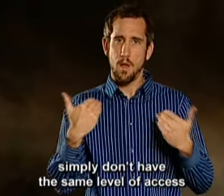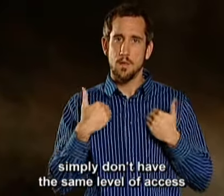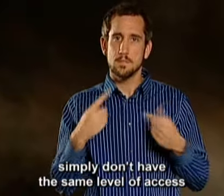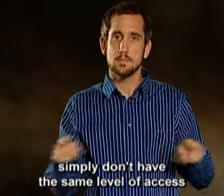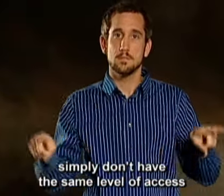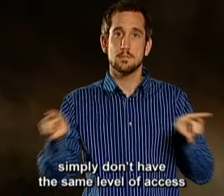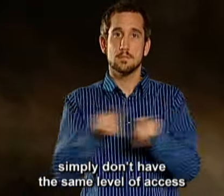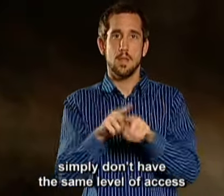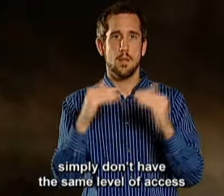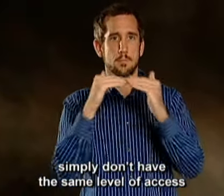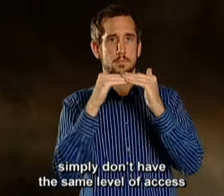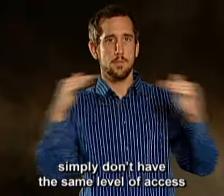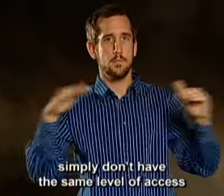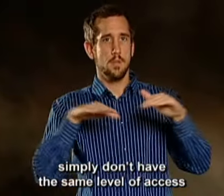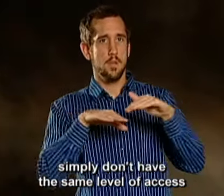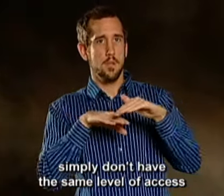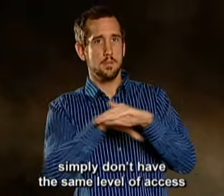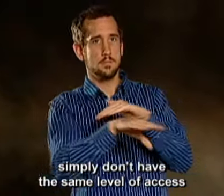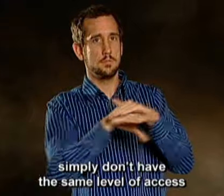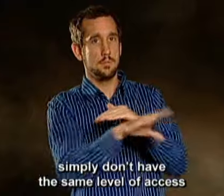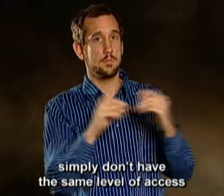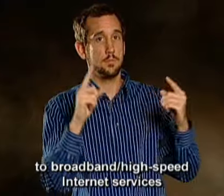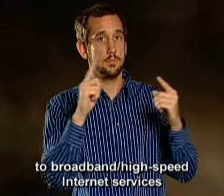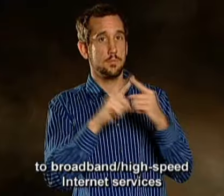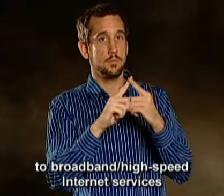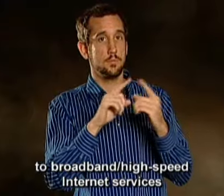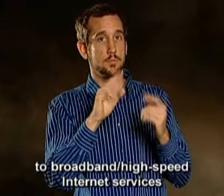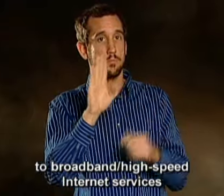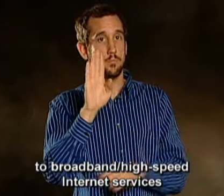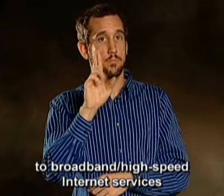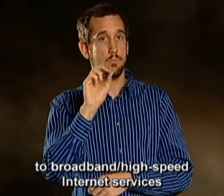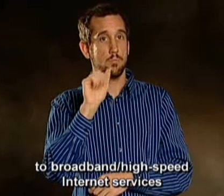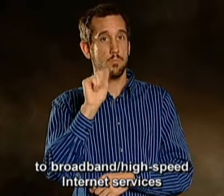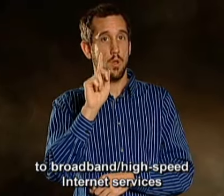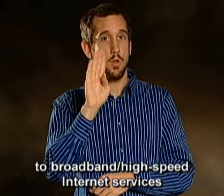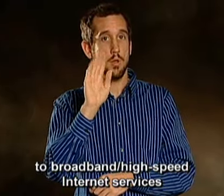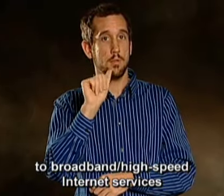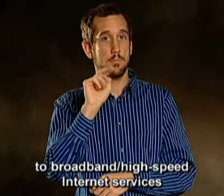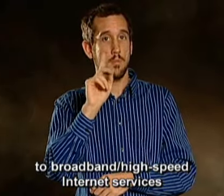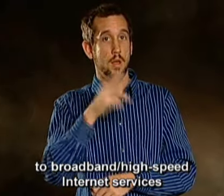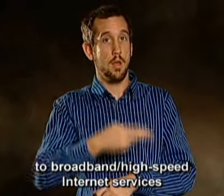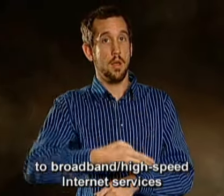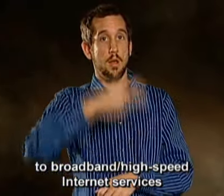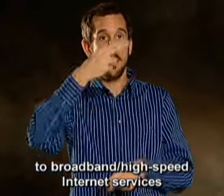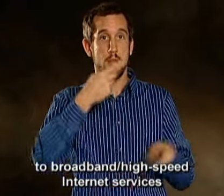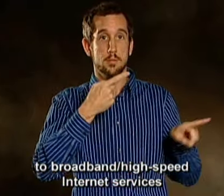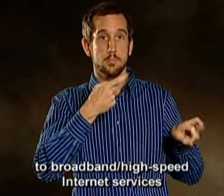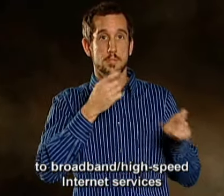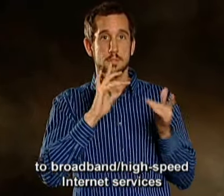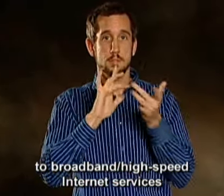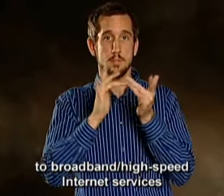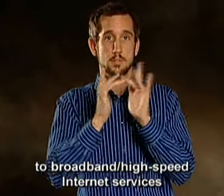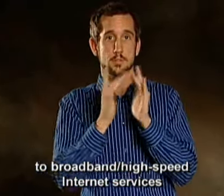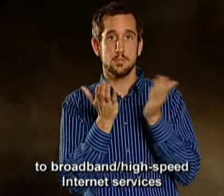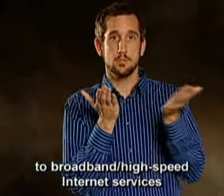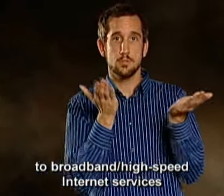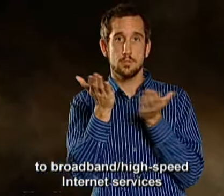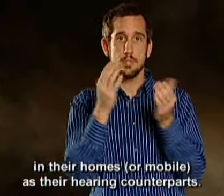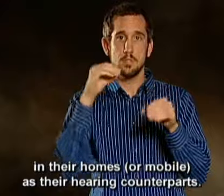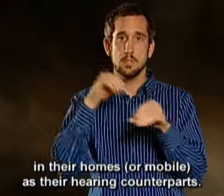don't have the same level of access access to broadband, high-speed internet services in their